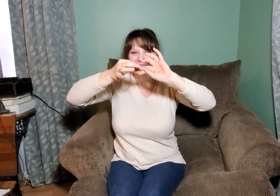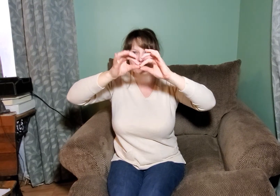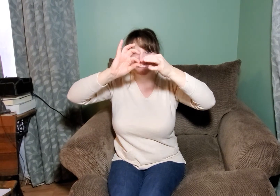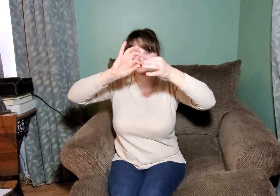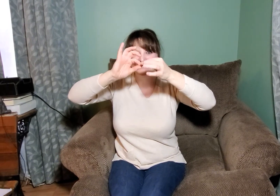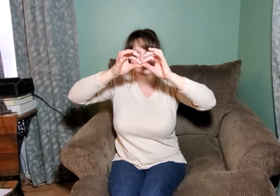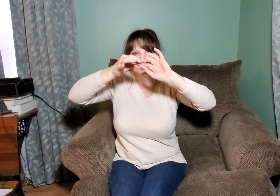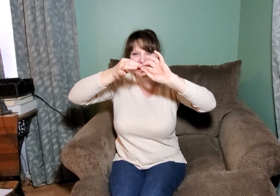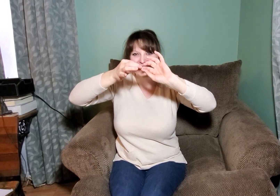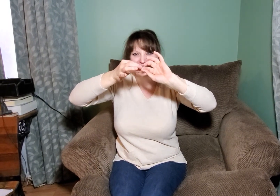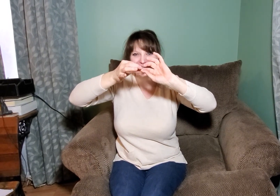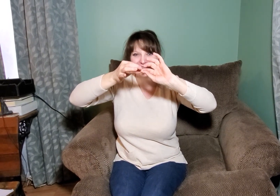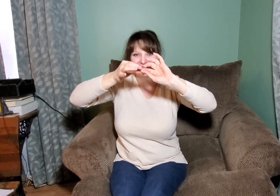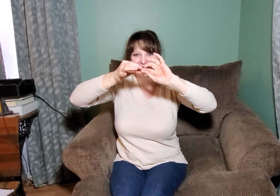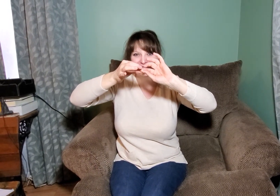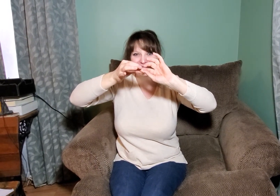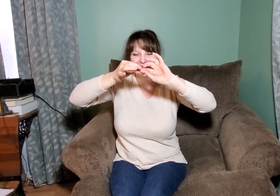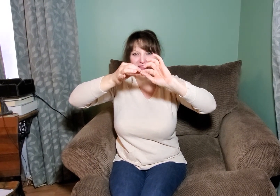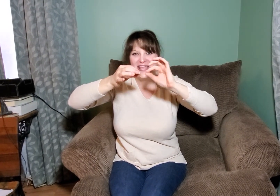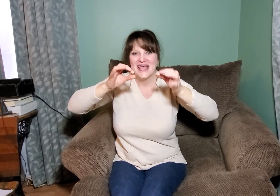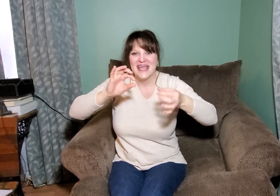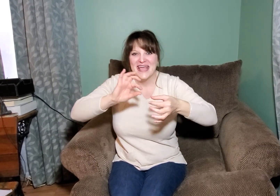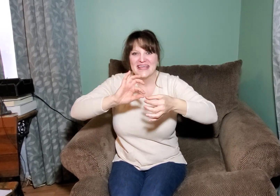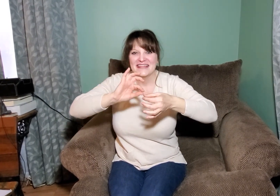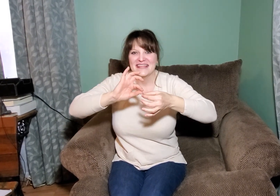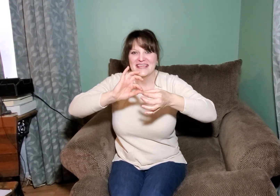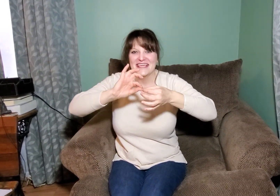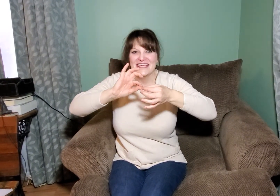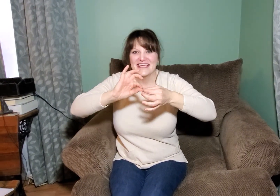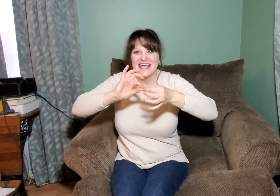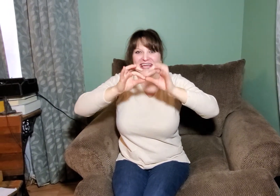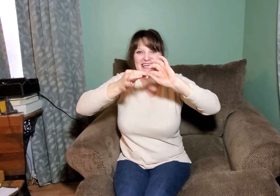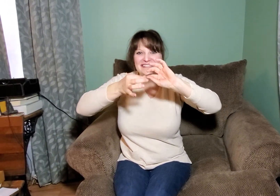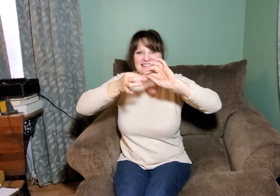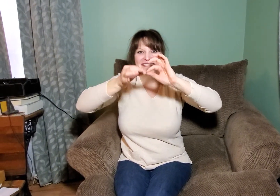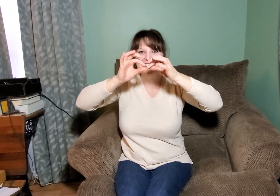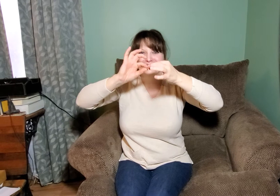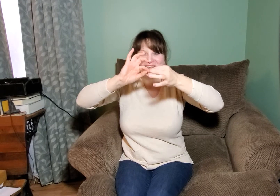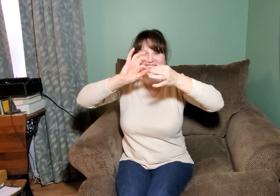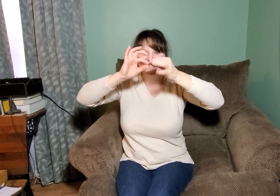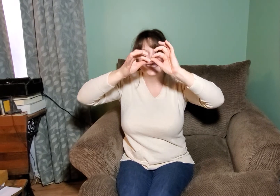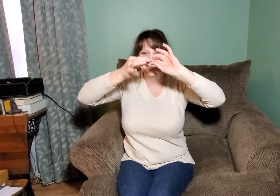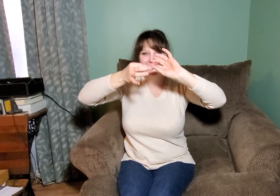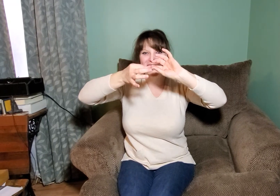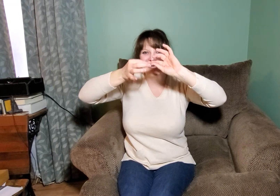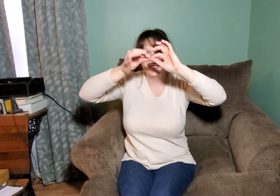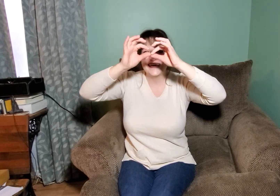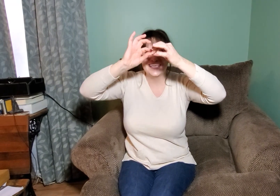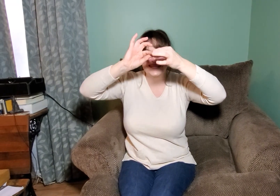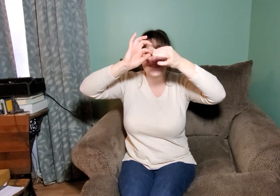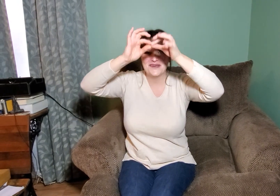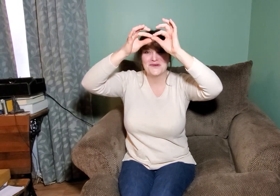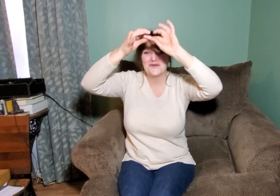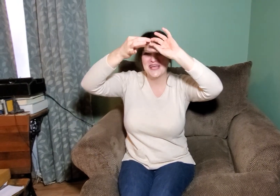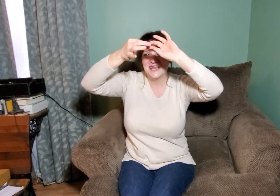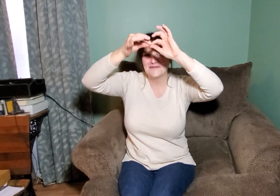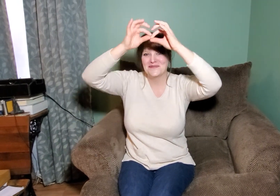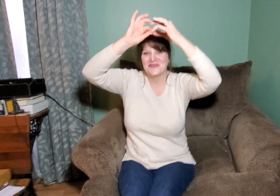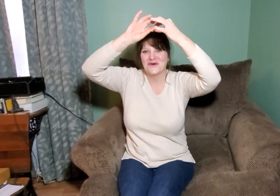Bitsy Spider. The Itsy Bitsy Spider went up the